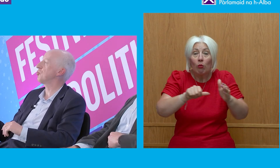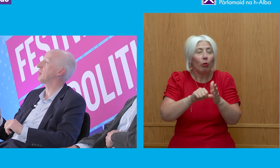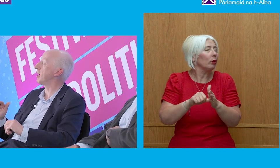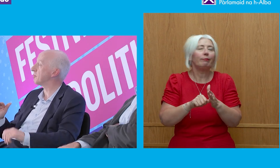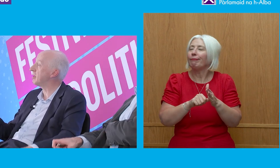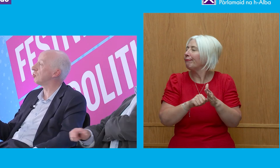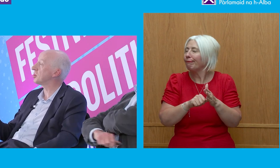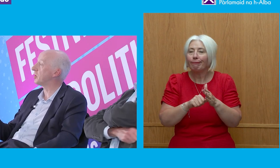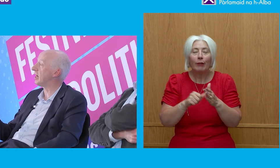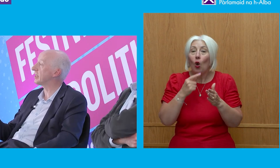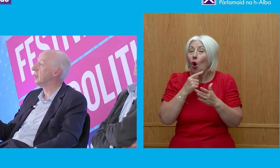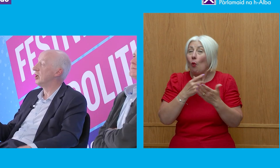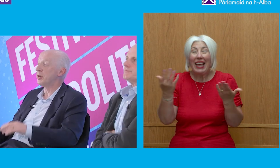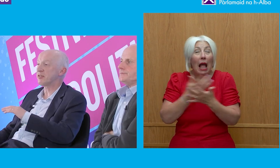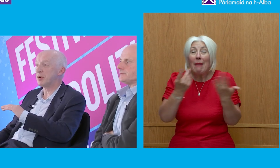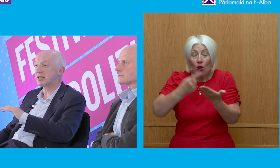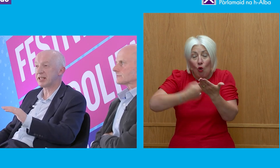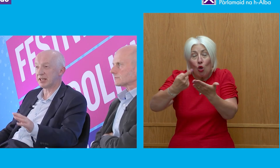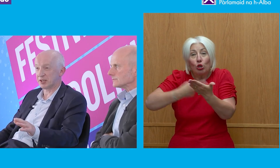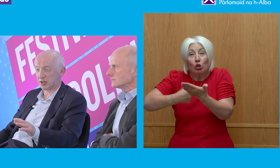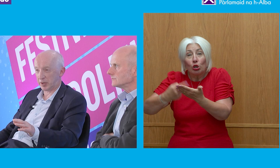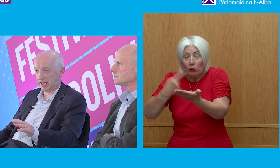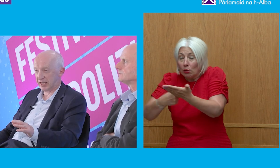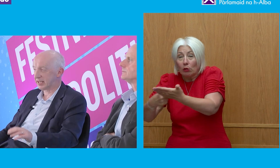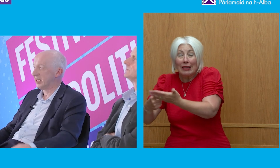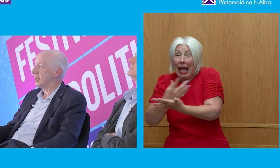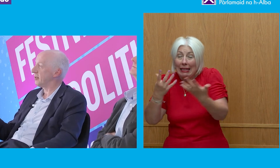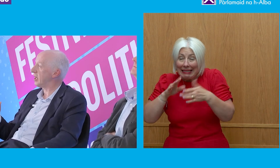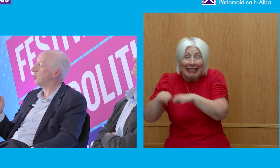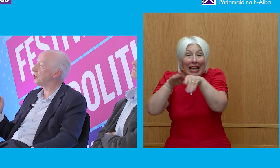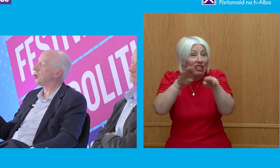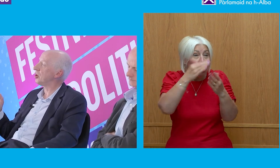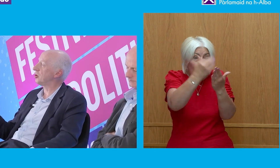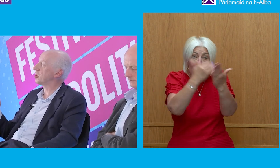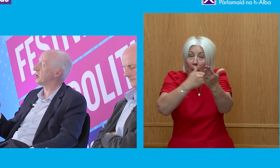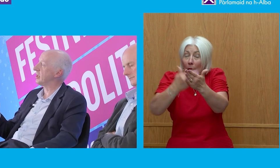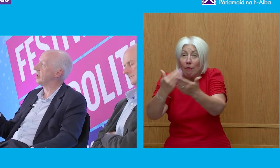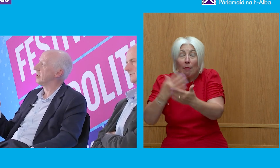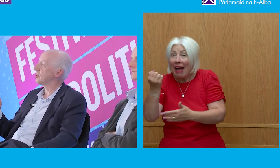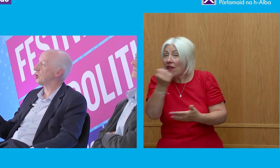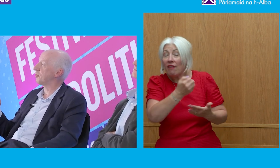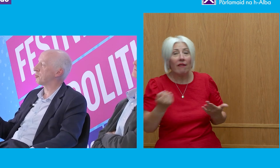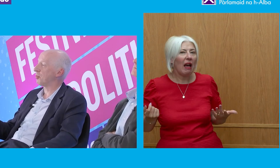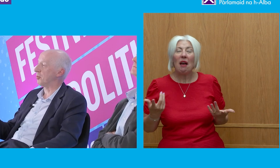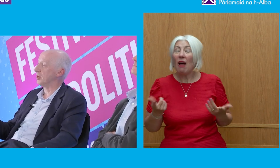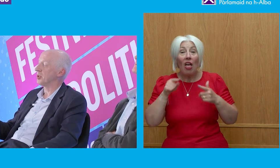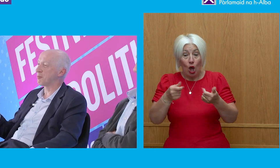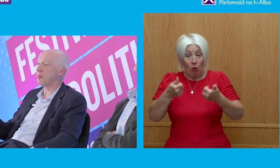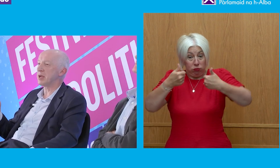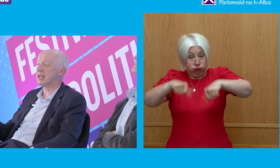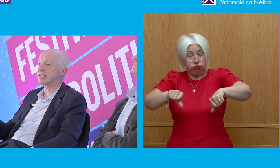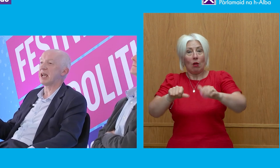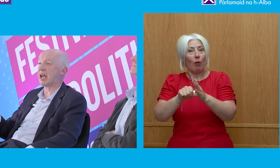Codification, we can write as many rules as we like, we can have as many standards as we like. They will not ultimately solve the problem.